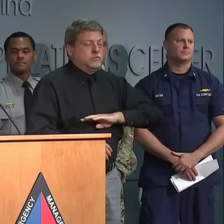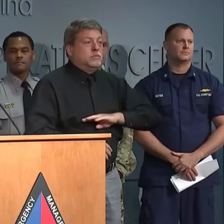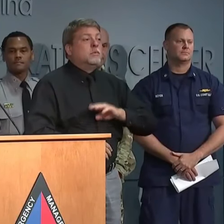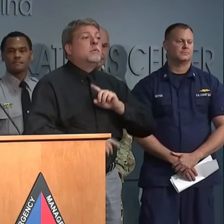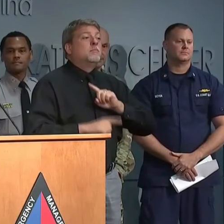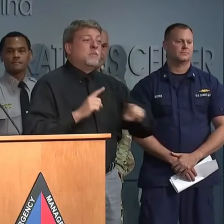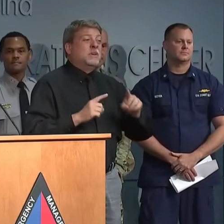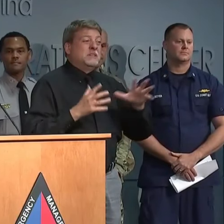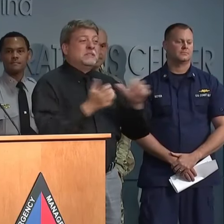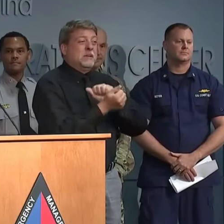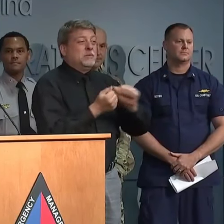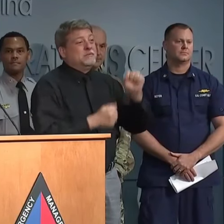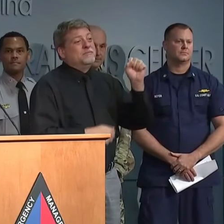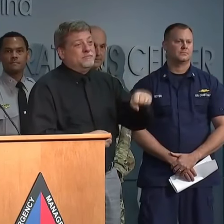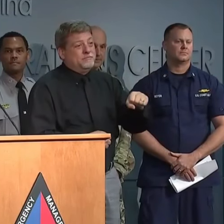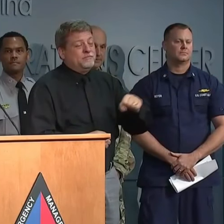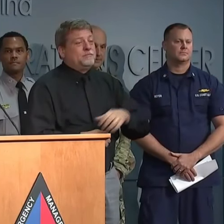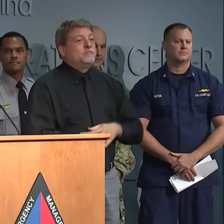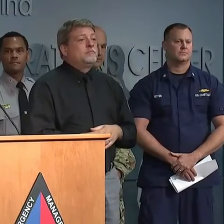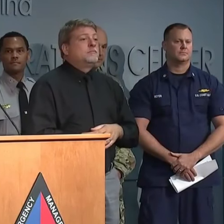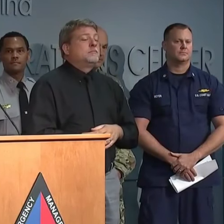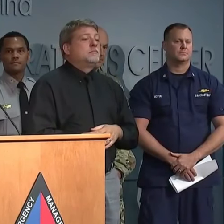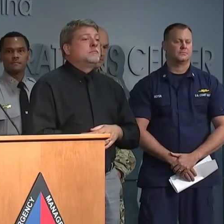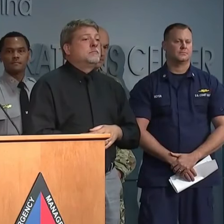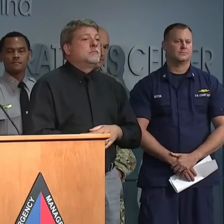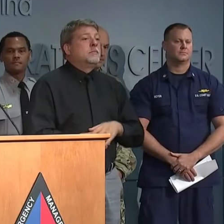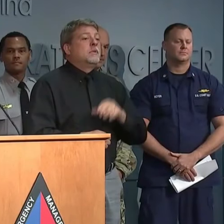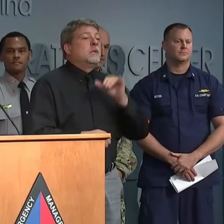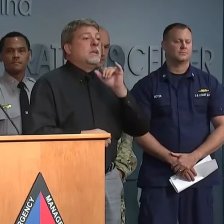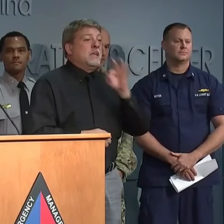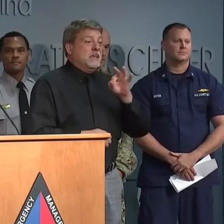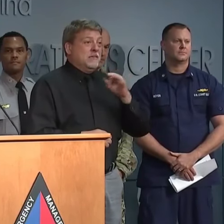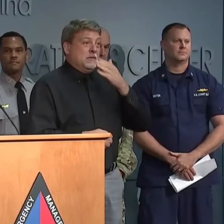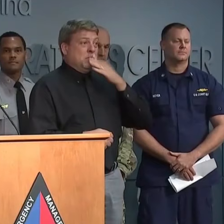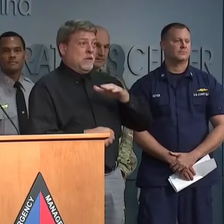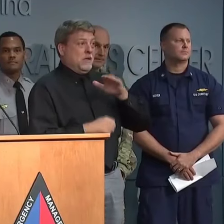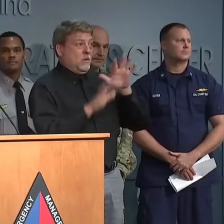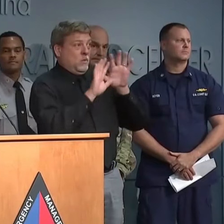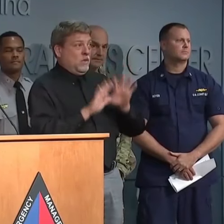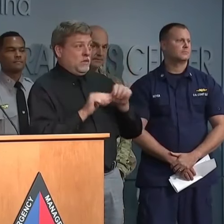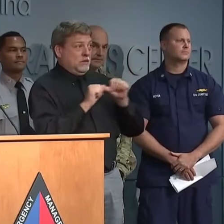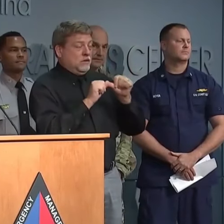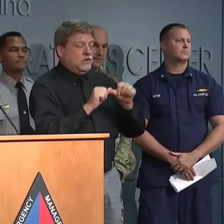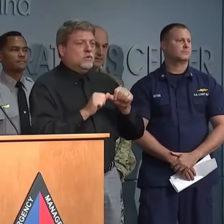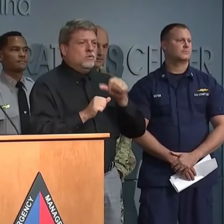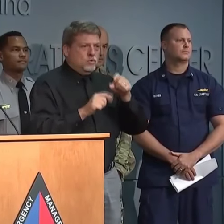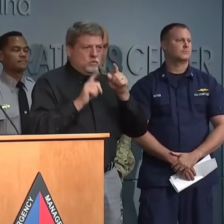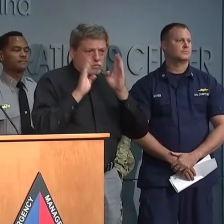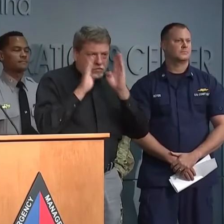remains, make sure you have a way to receive weather alerts in the event of a tornado warning.